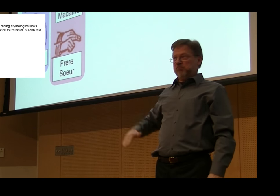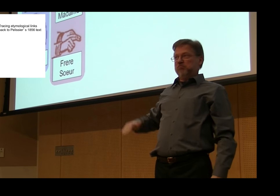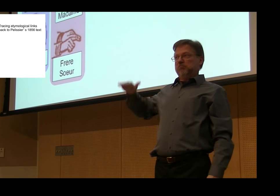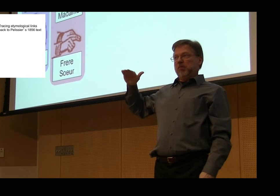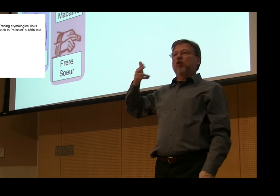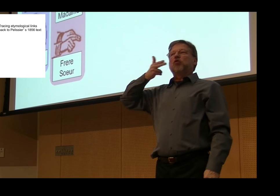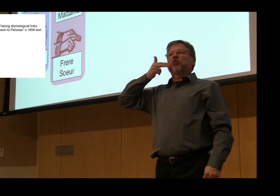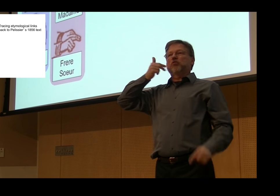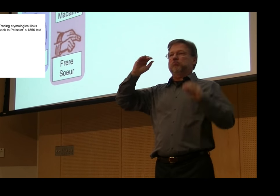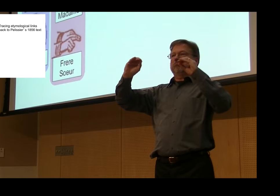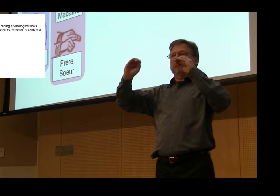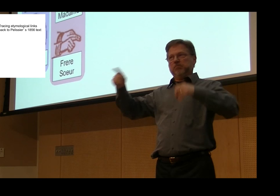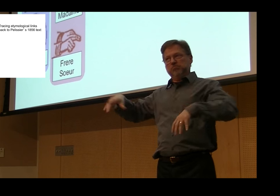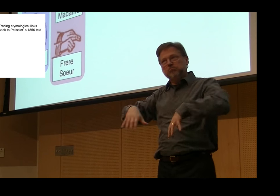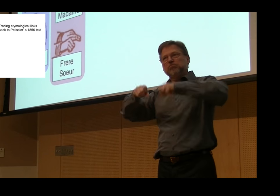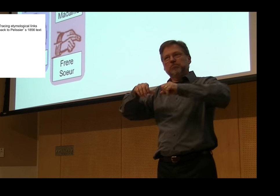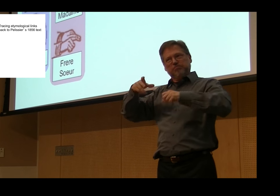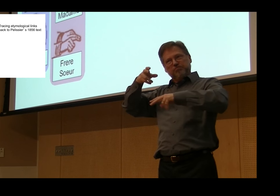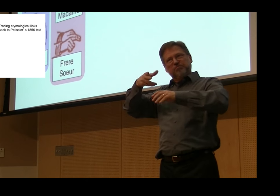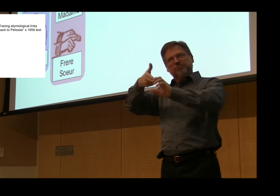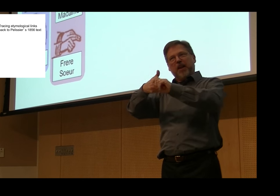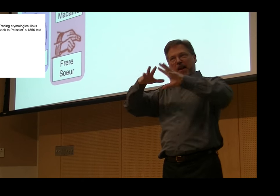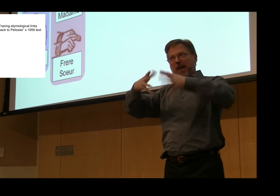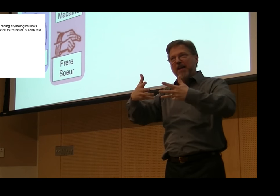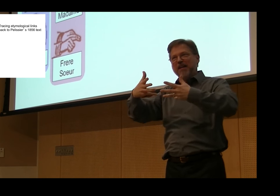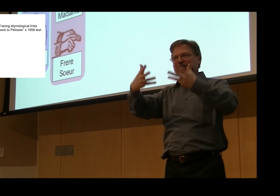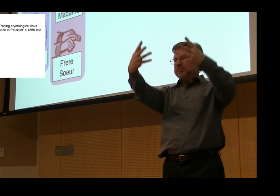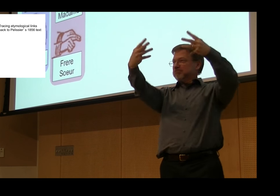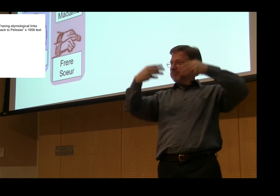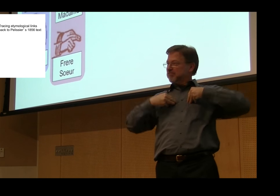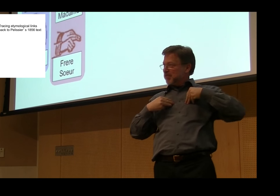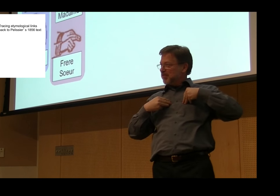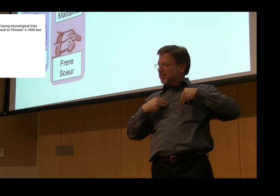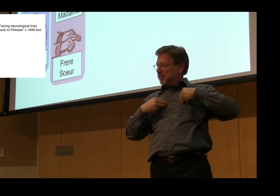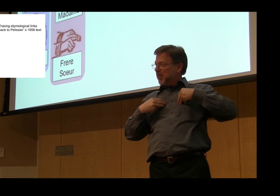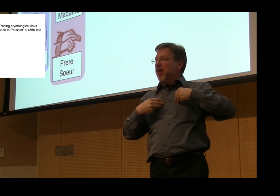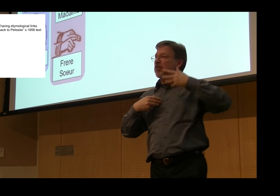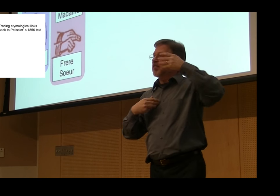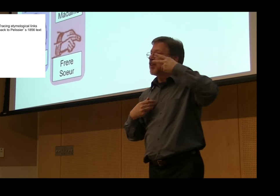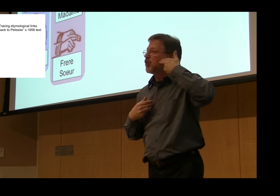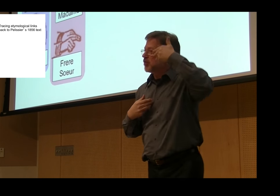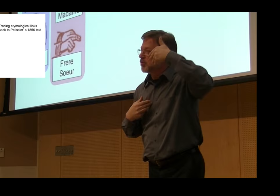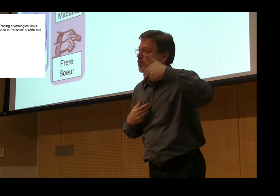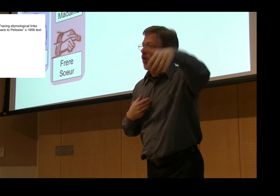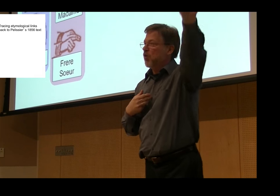the French school in Paris, where Laurent Clerc taught, and he actually was one of Clerc's